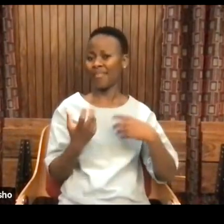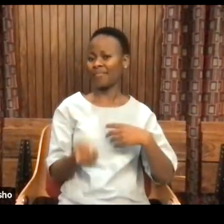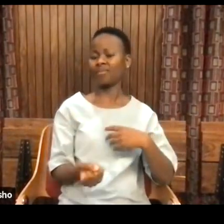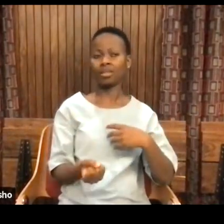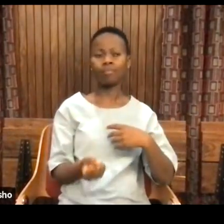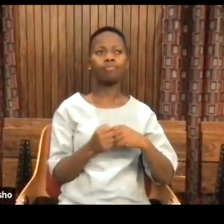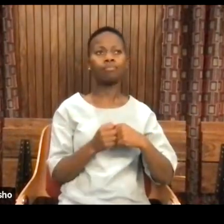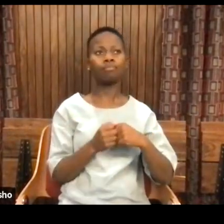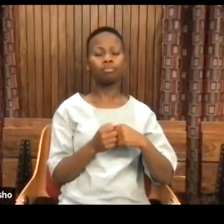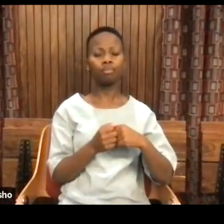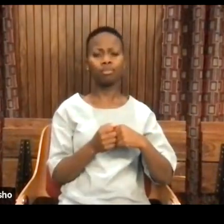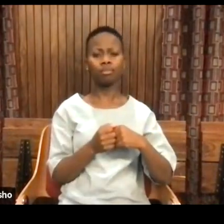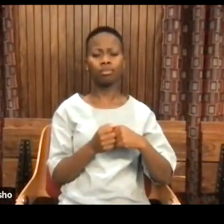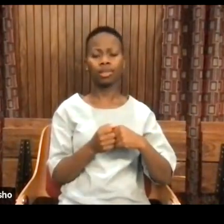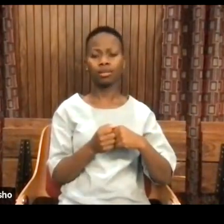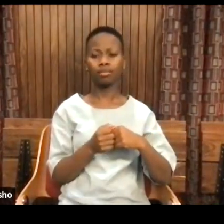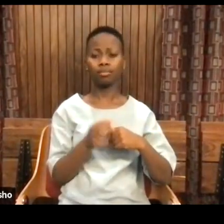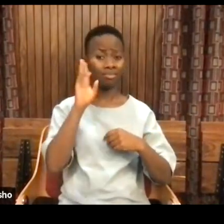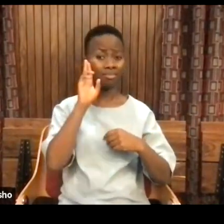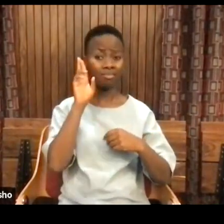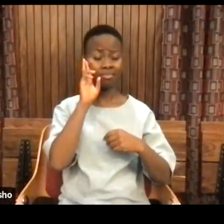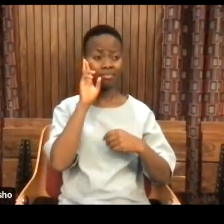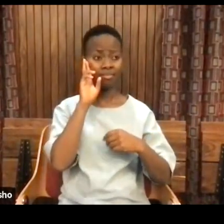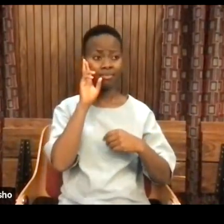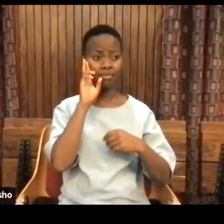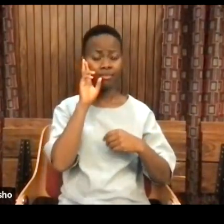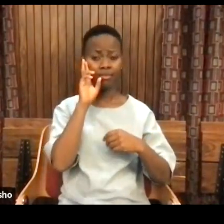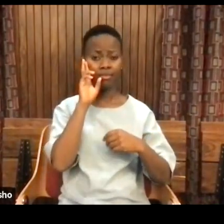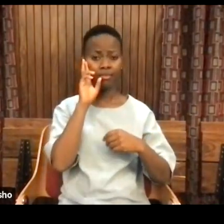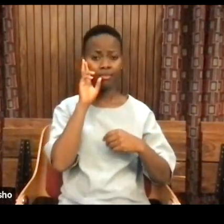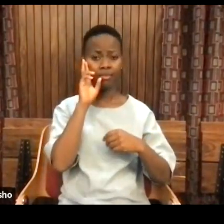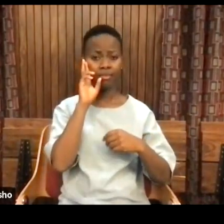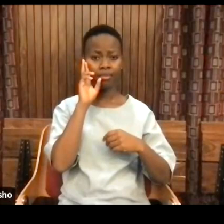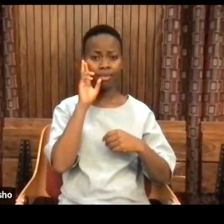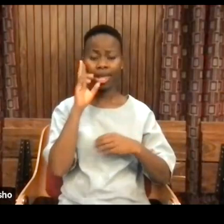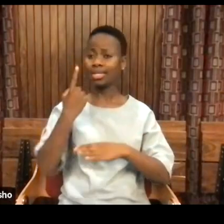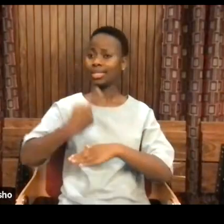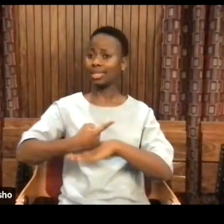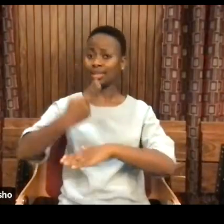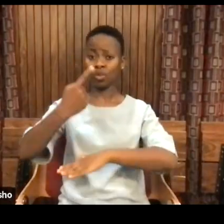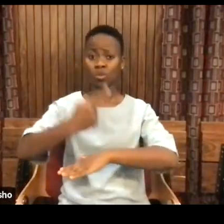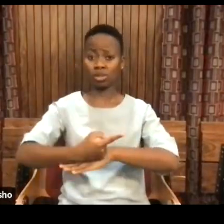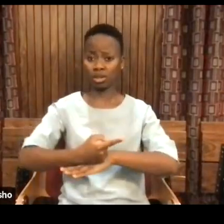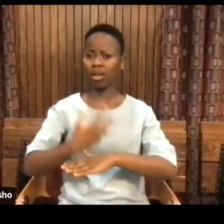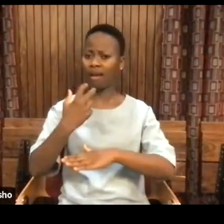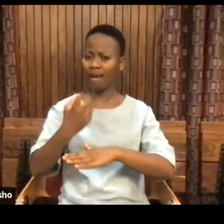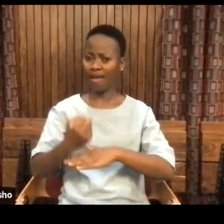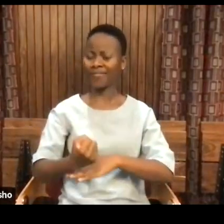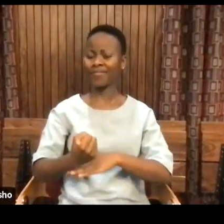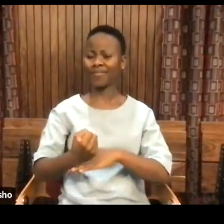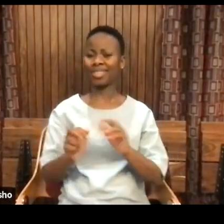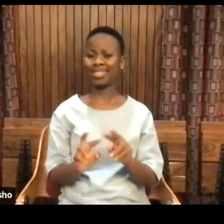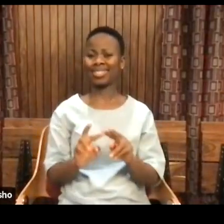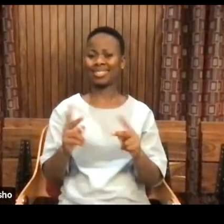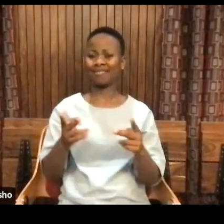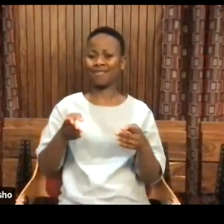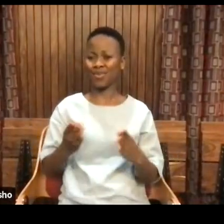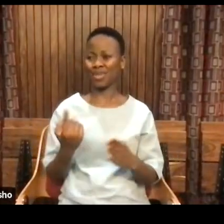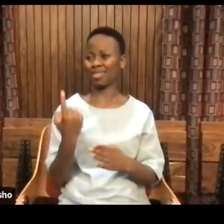had many more ways of understanding the significance of what we call day-to-day than we realize.